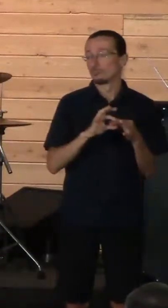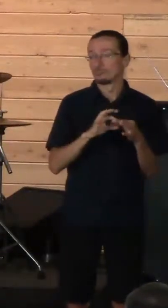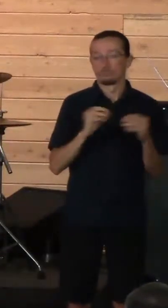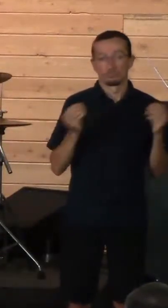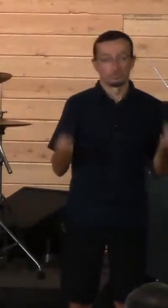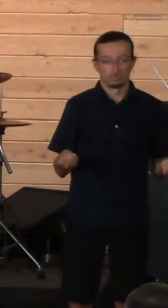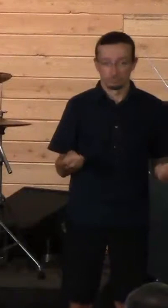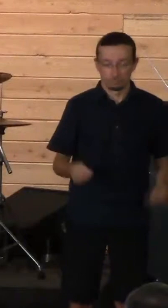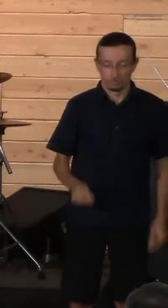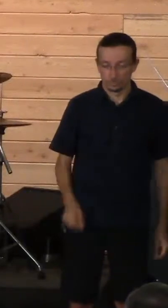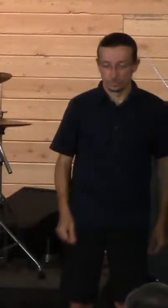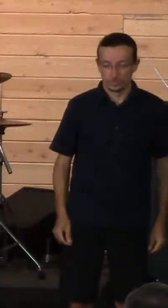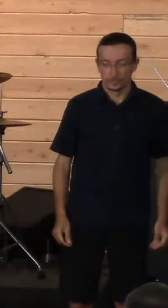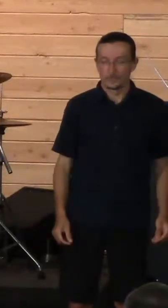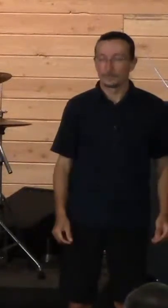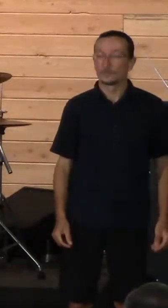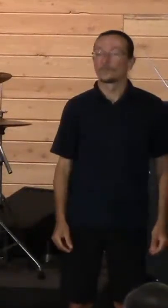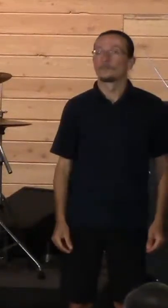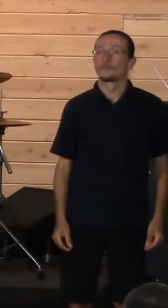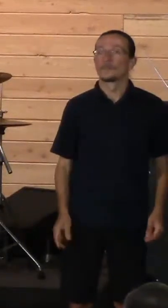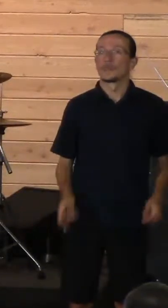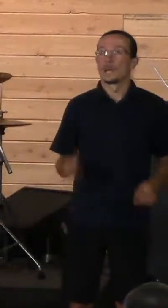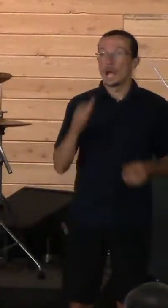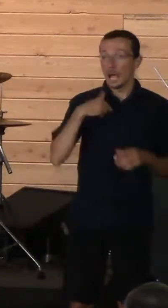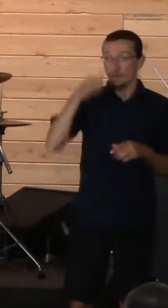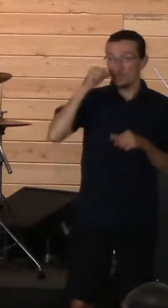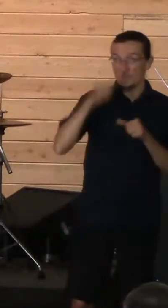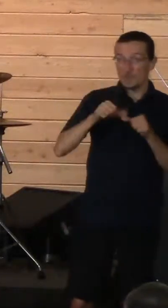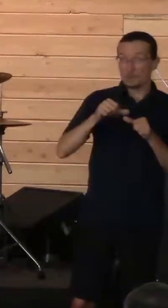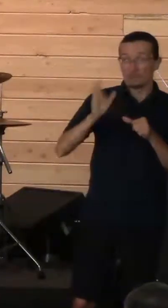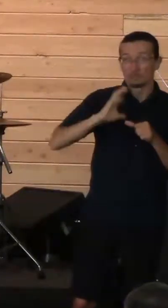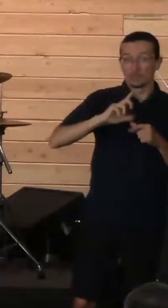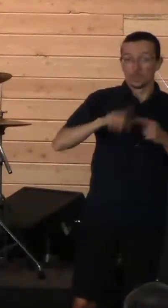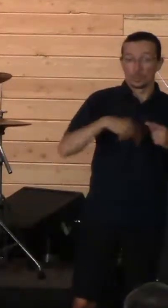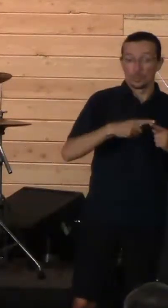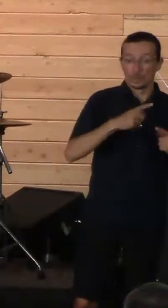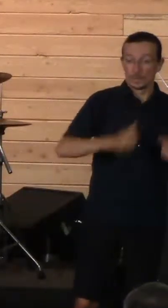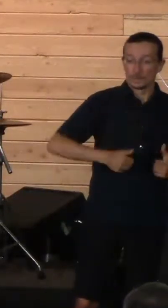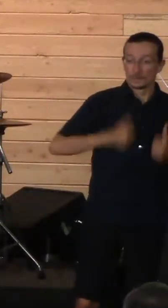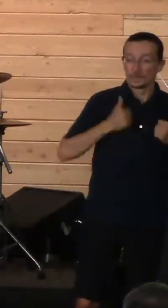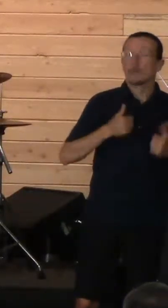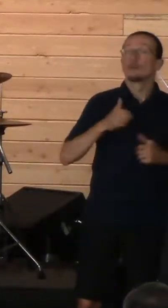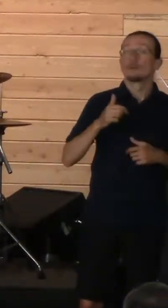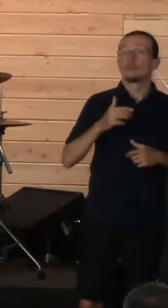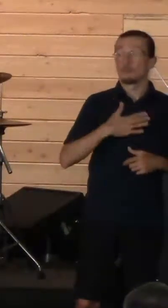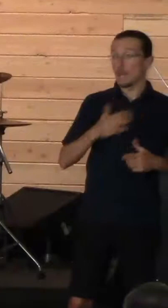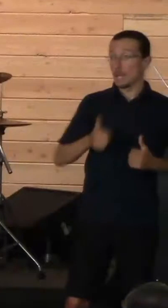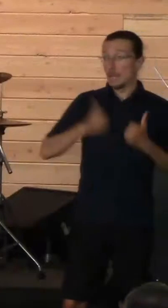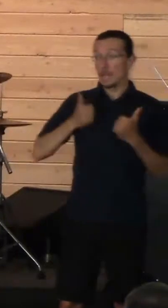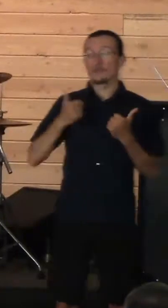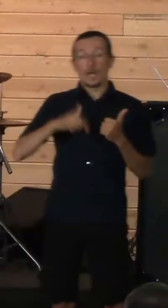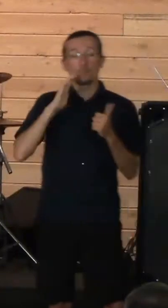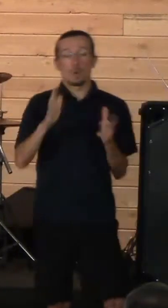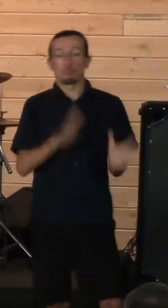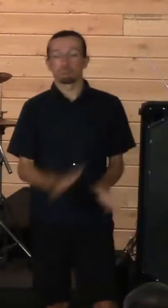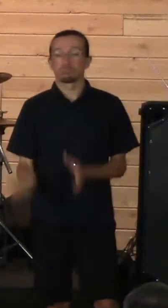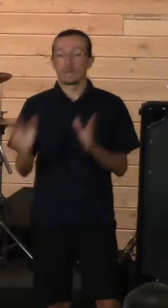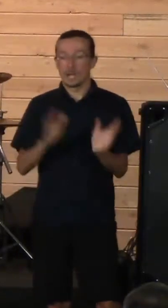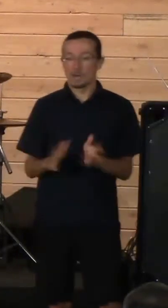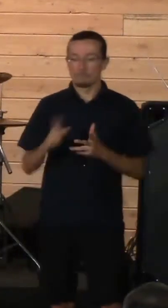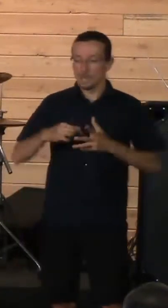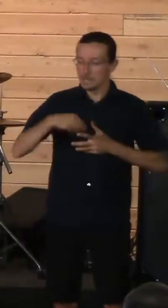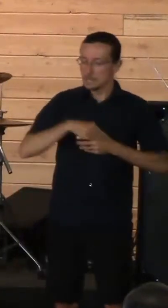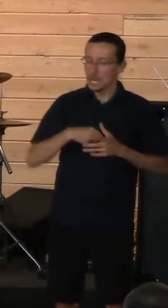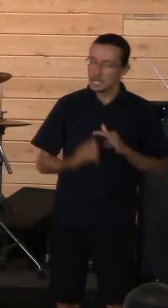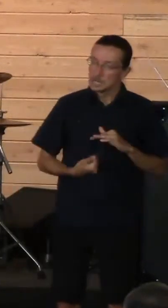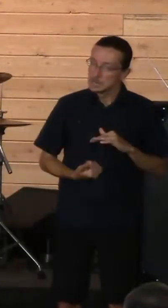I remember, like, even when I, when he was still alive and I would be planning my life and I had so much anger inside of me,